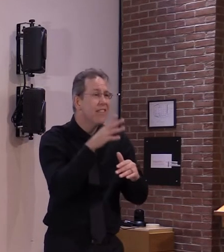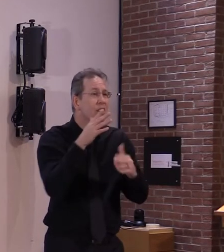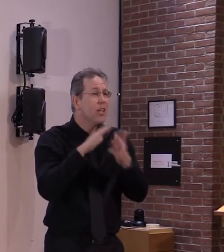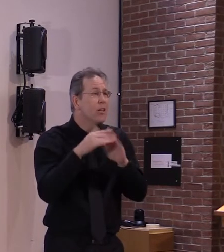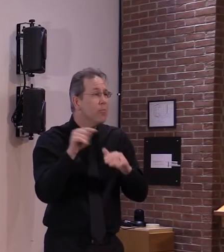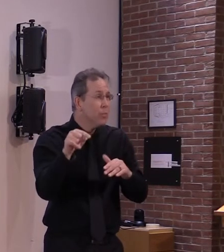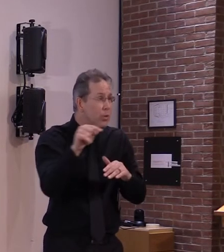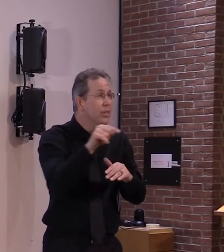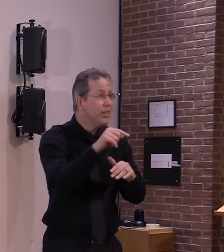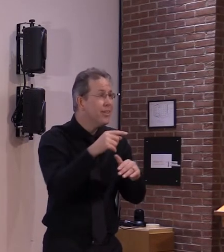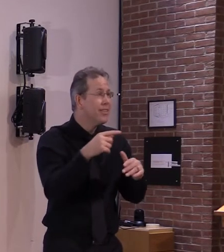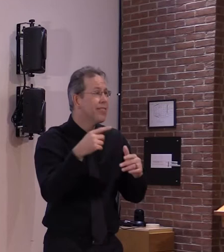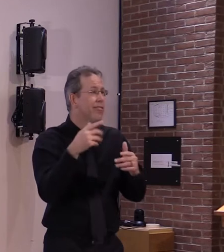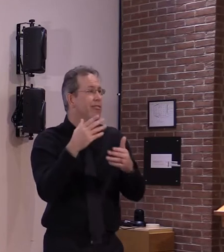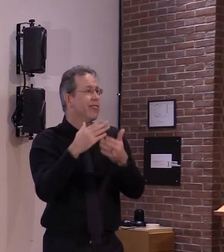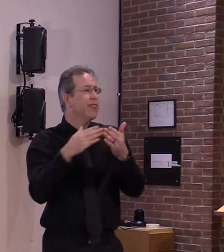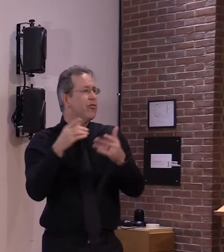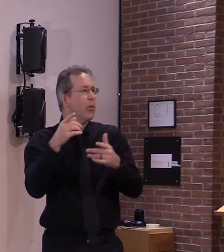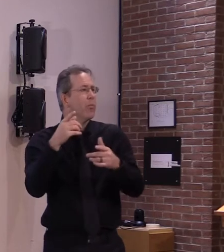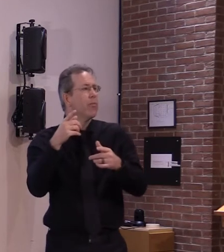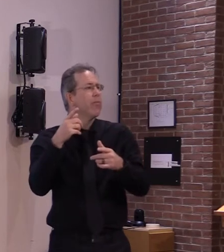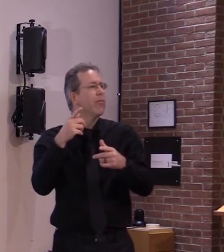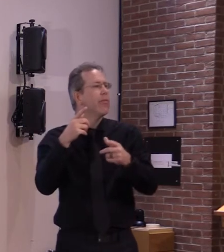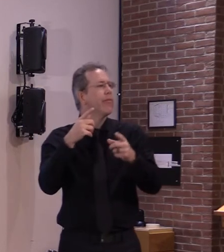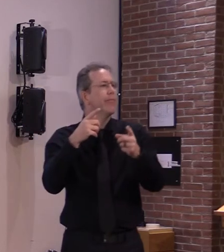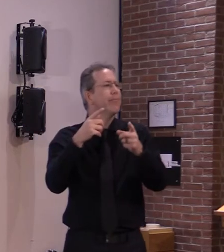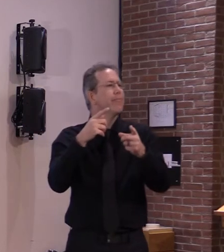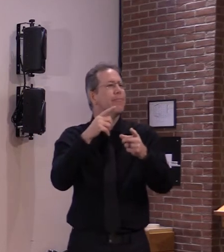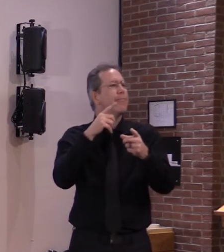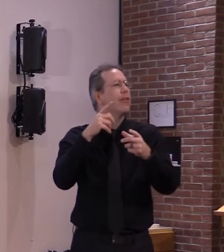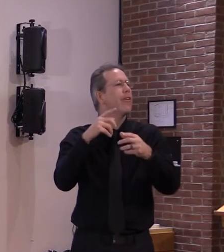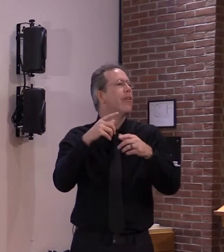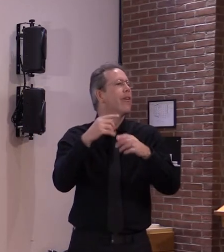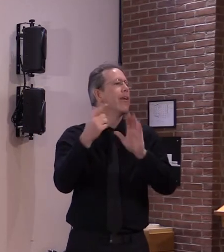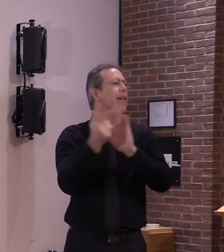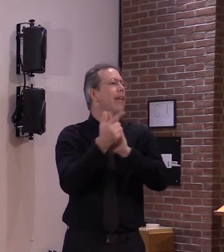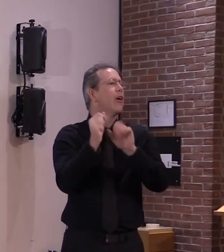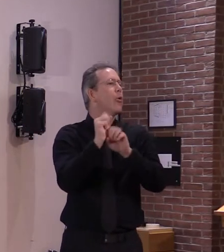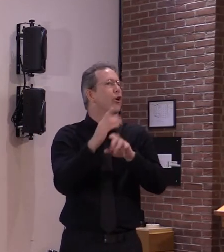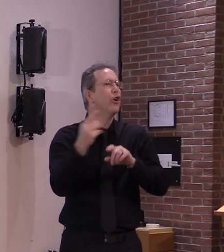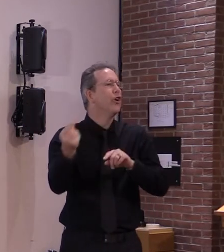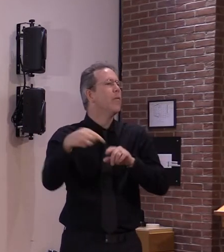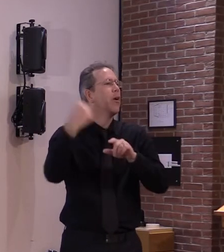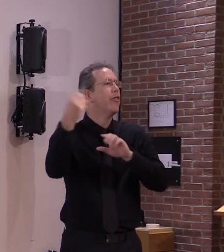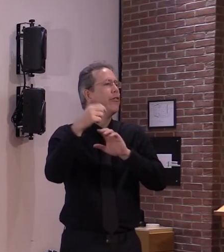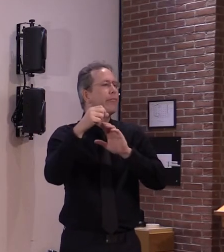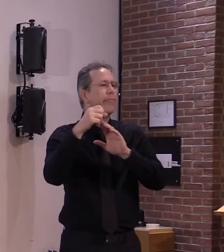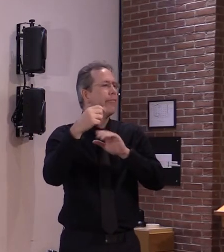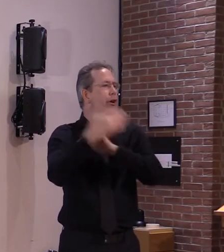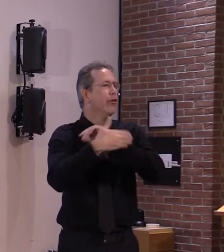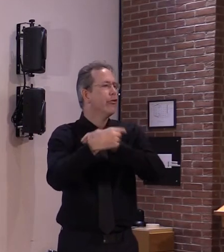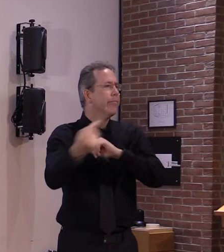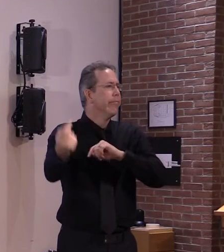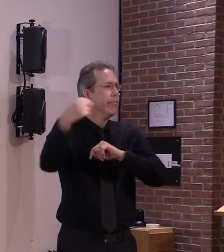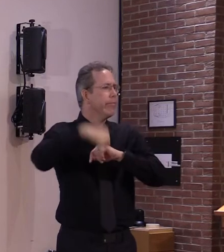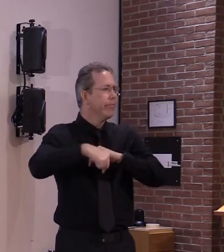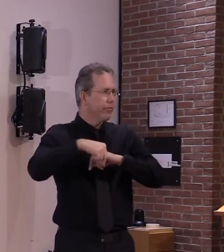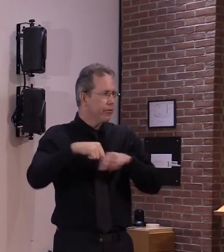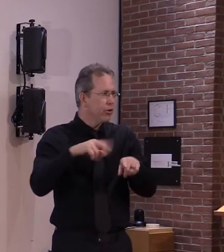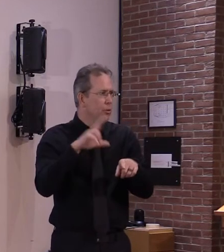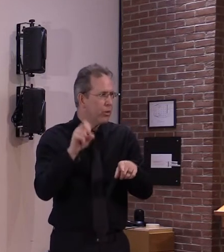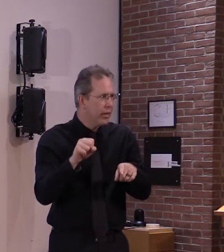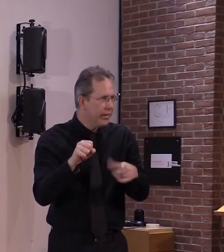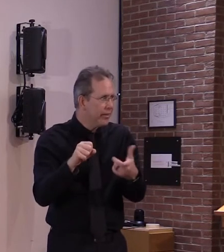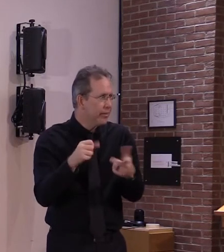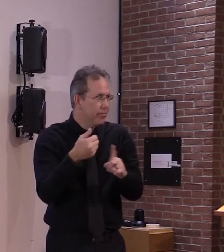workers all of them just deeply vulnerable um some of those populations might not want to go out and get a shot